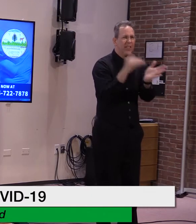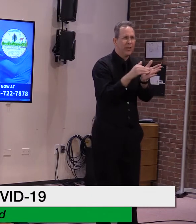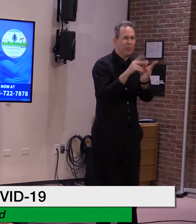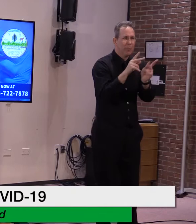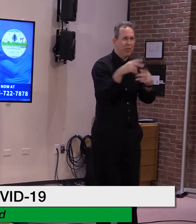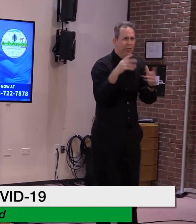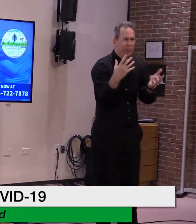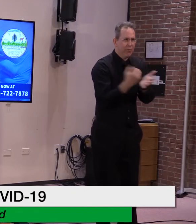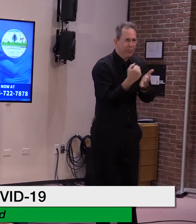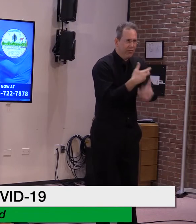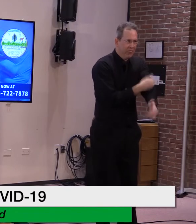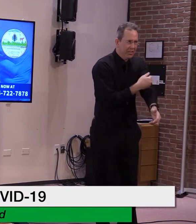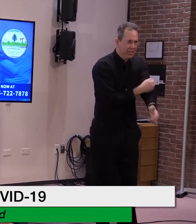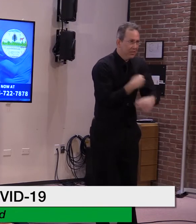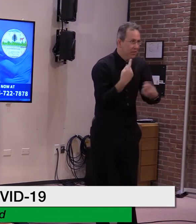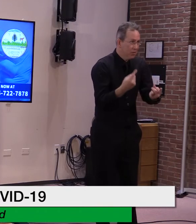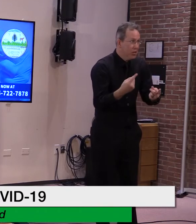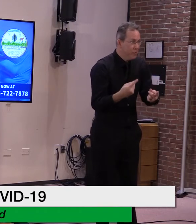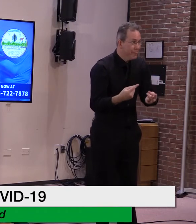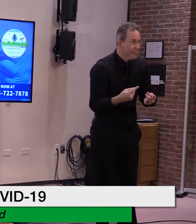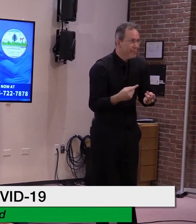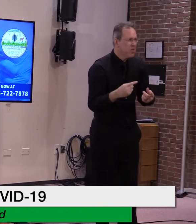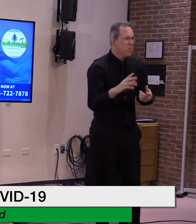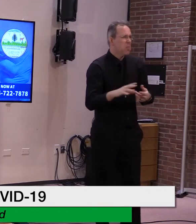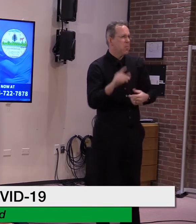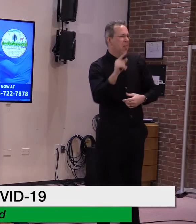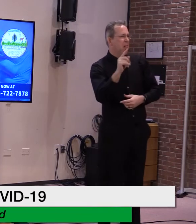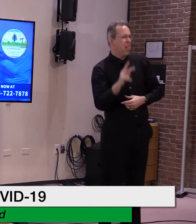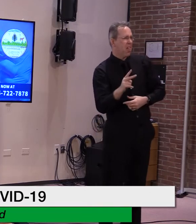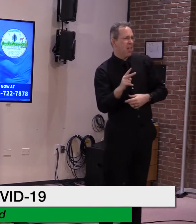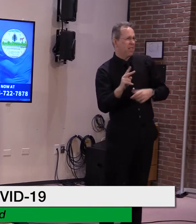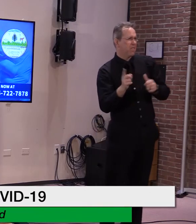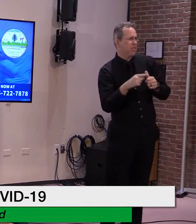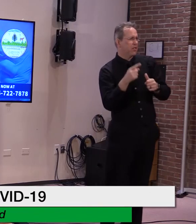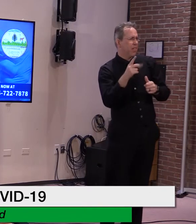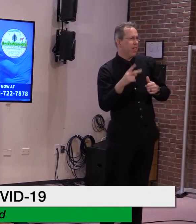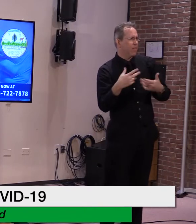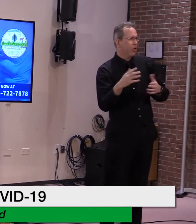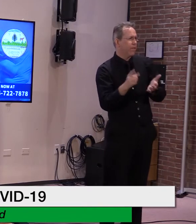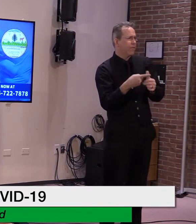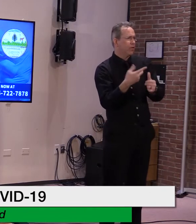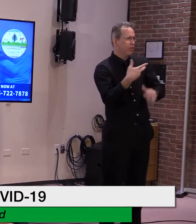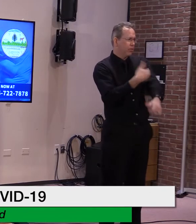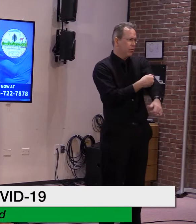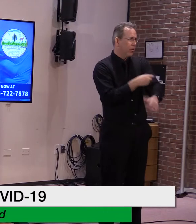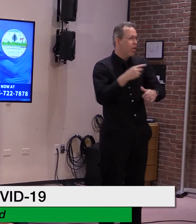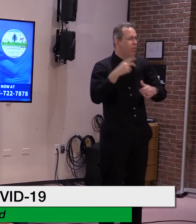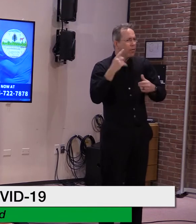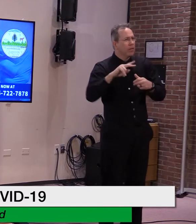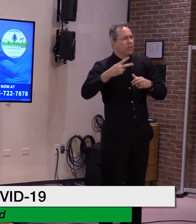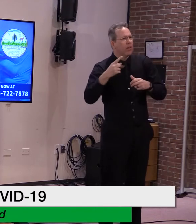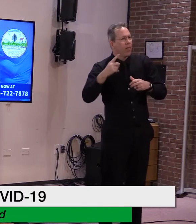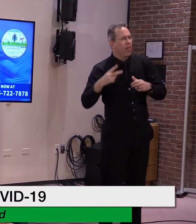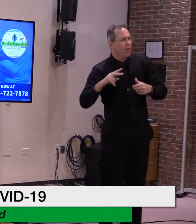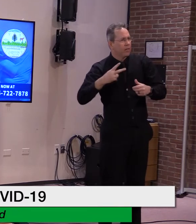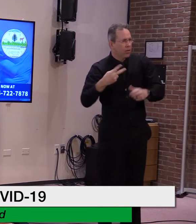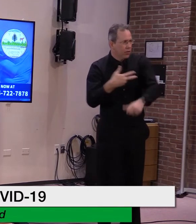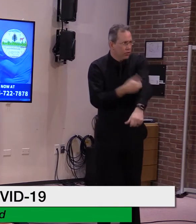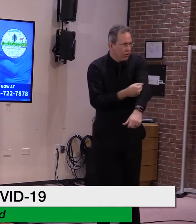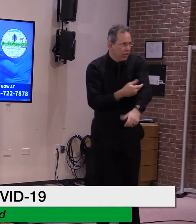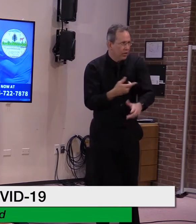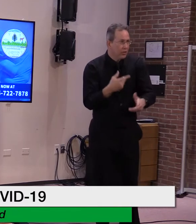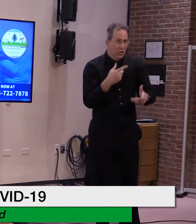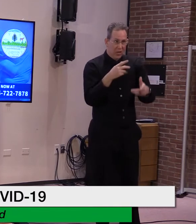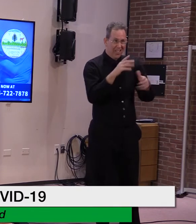have received their first dose of vaccine. 68,900 have received their first and